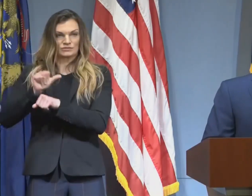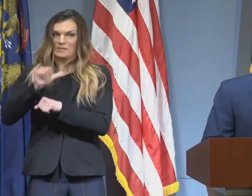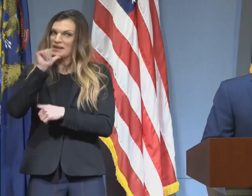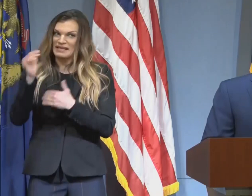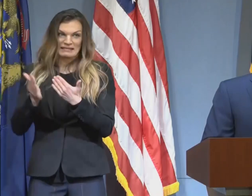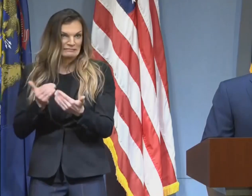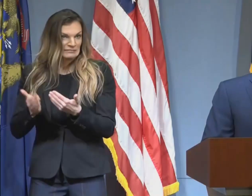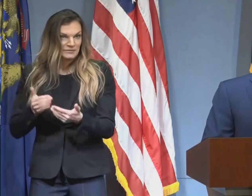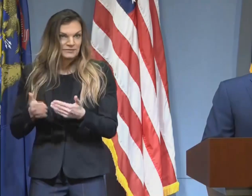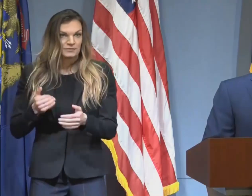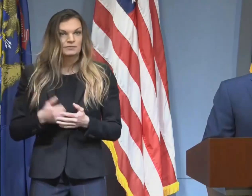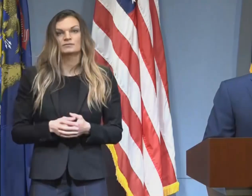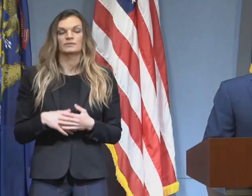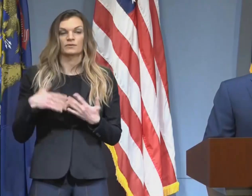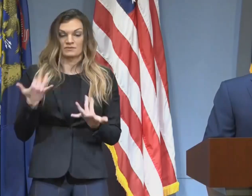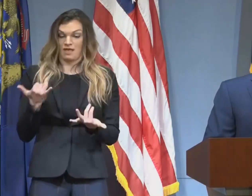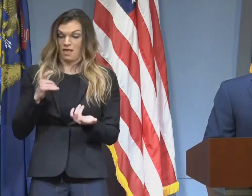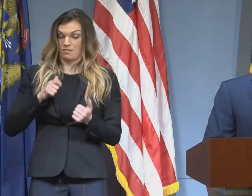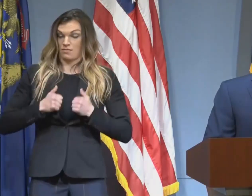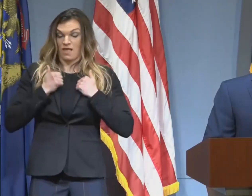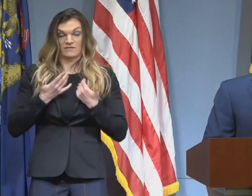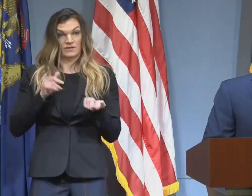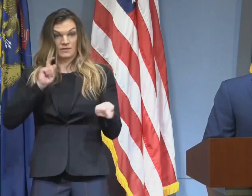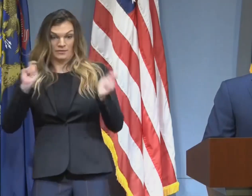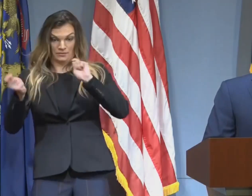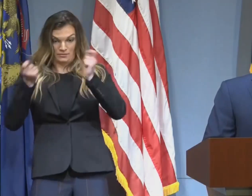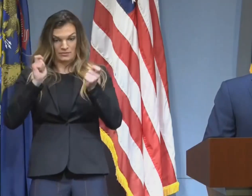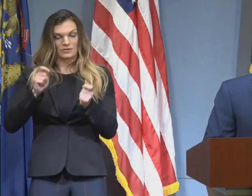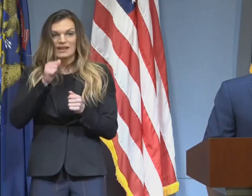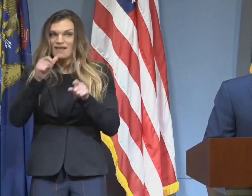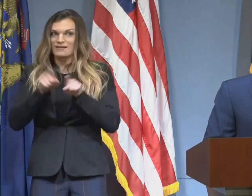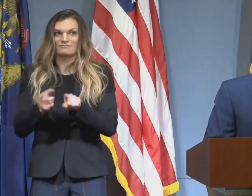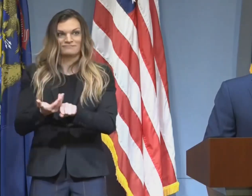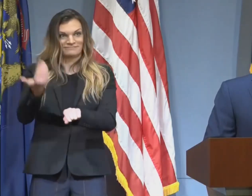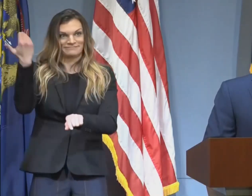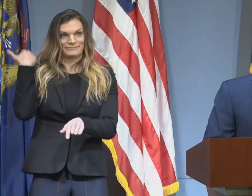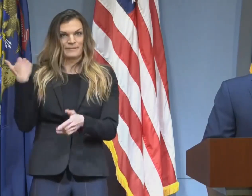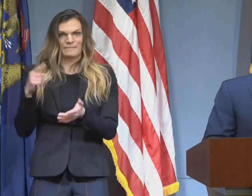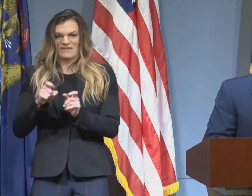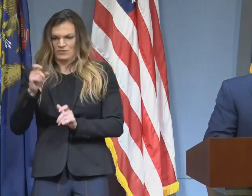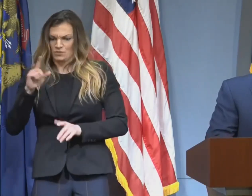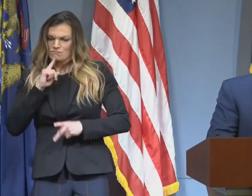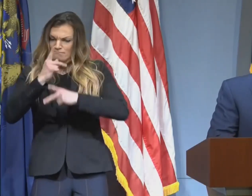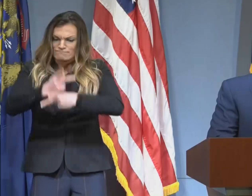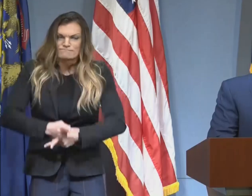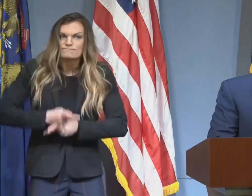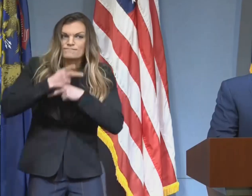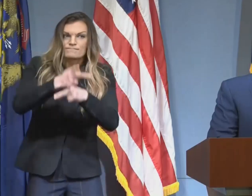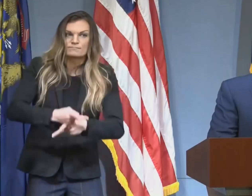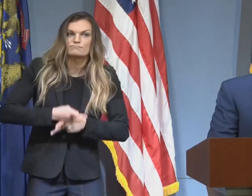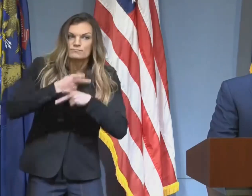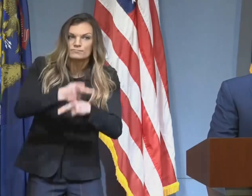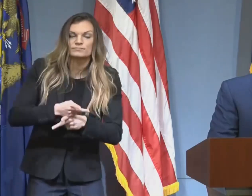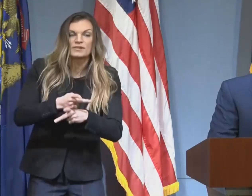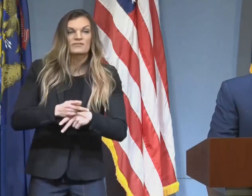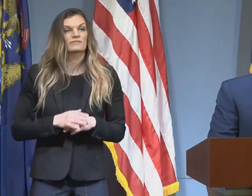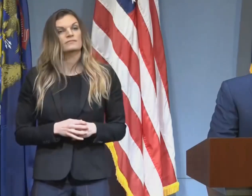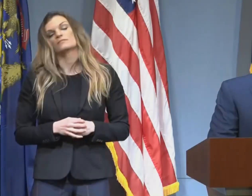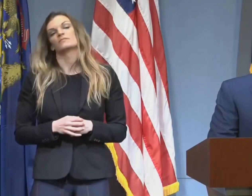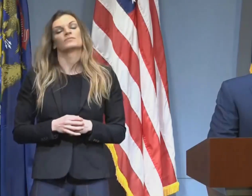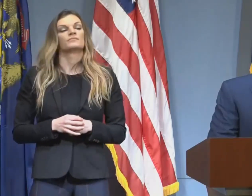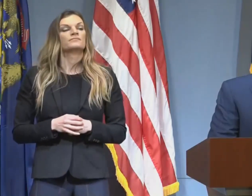up, adapted to some unique circumstances, requiring heightened awareness, and made these